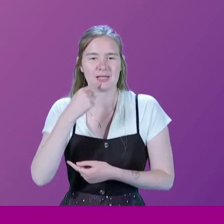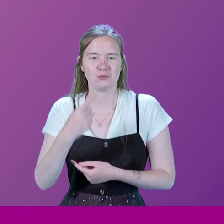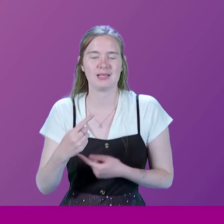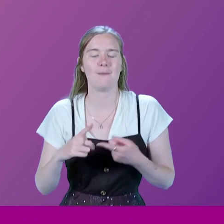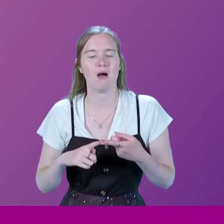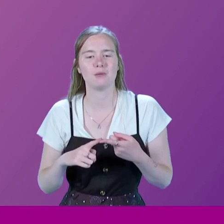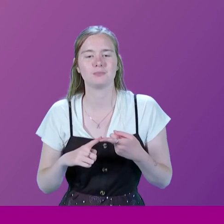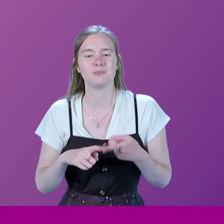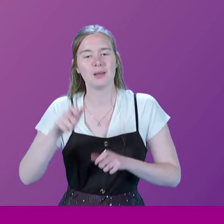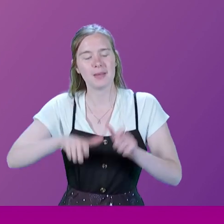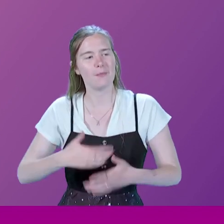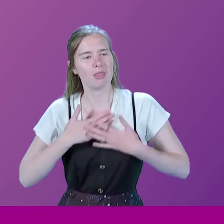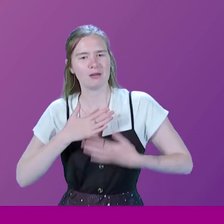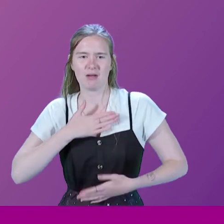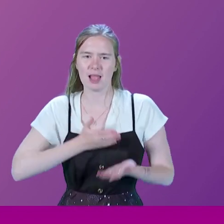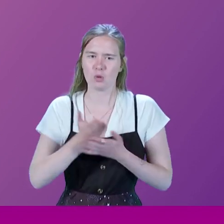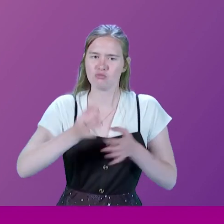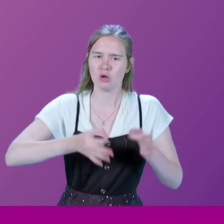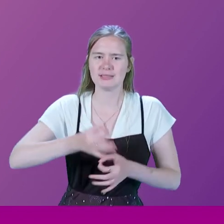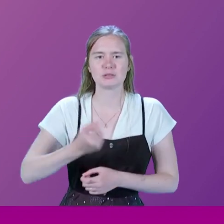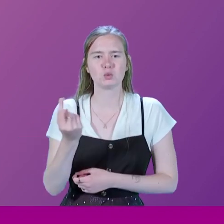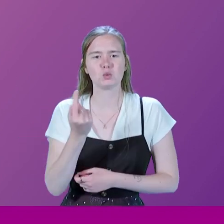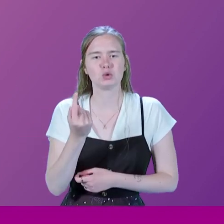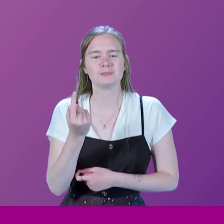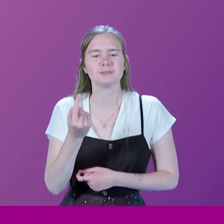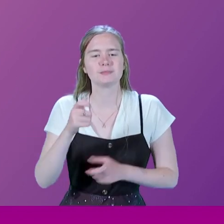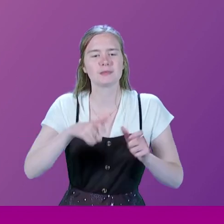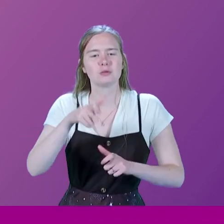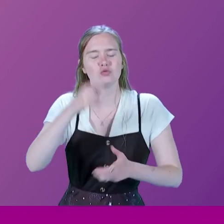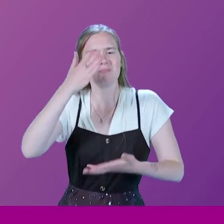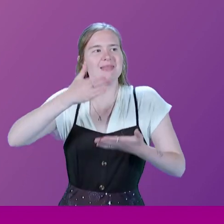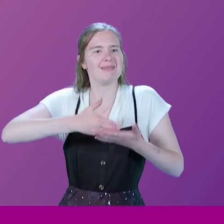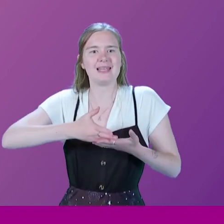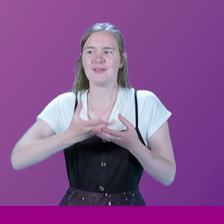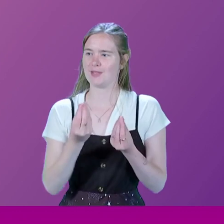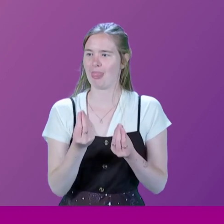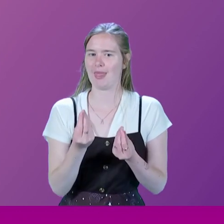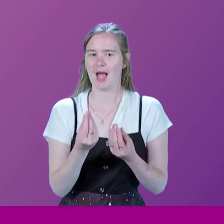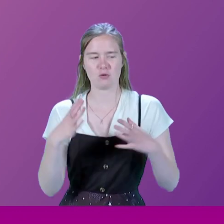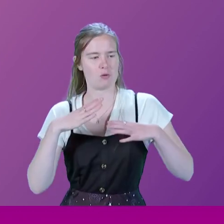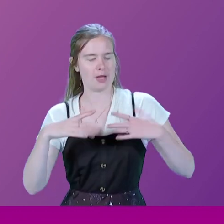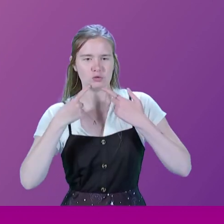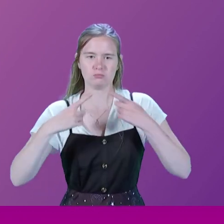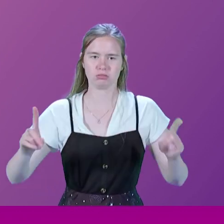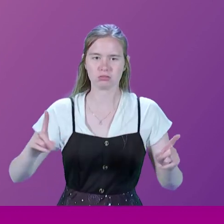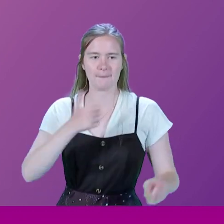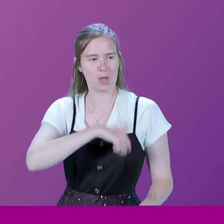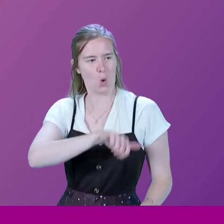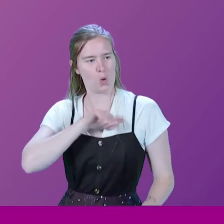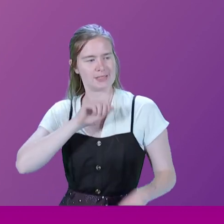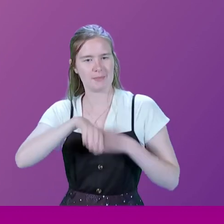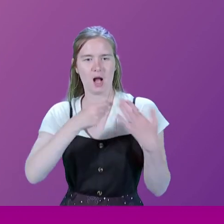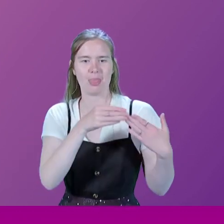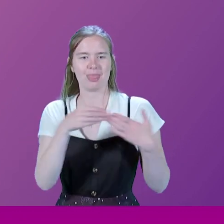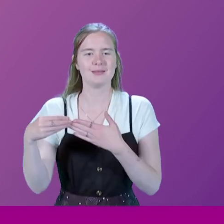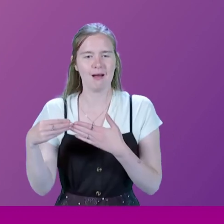the people I admire in politics are the people who believe something and are prepared to say it and are prepared to give some leadership.